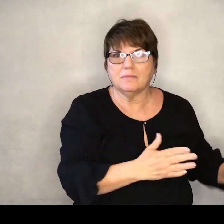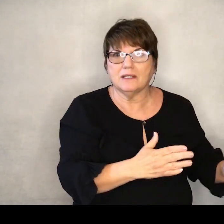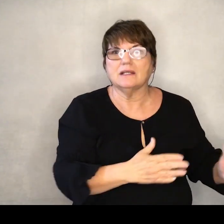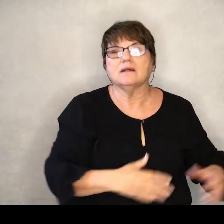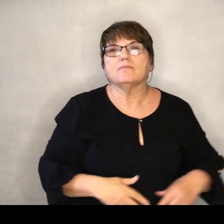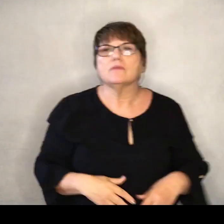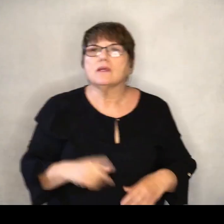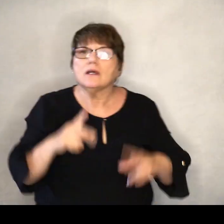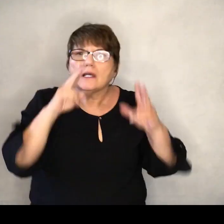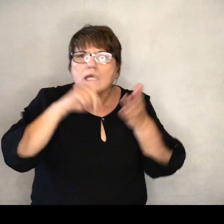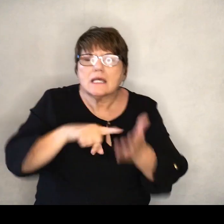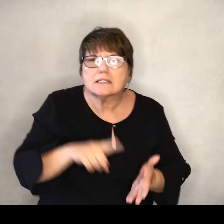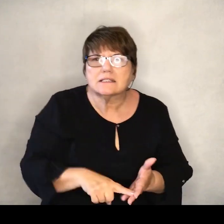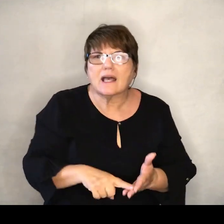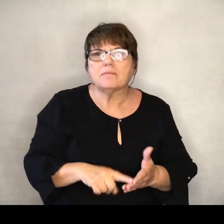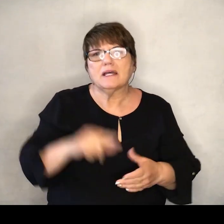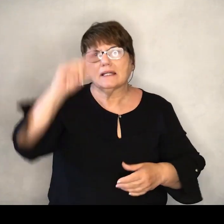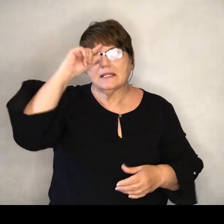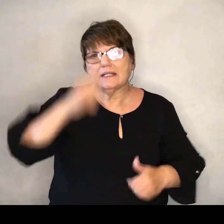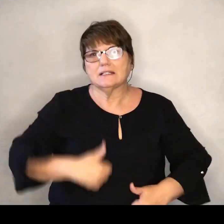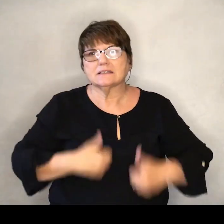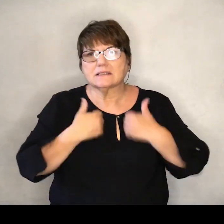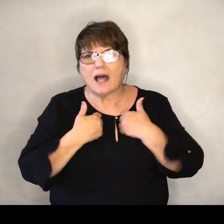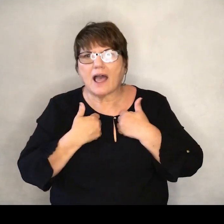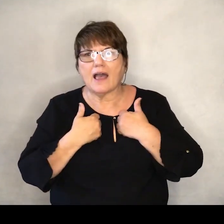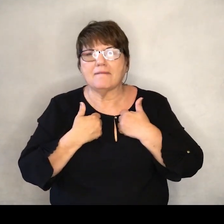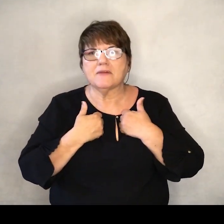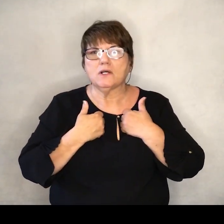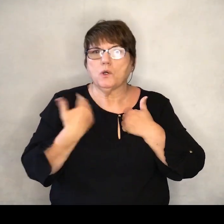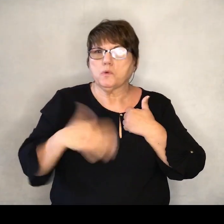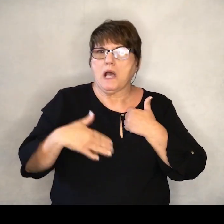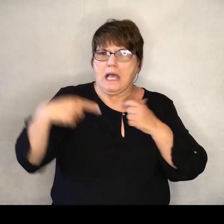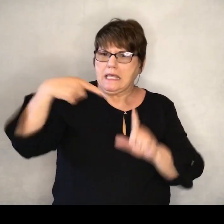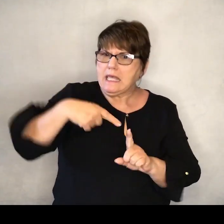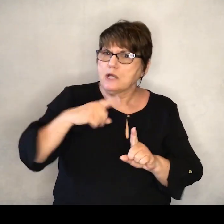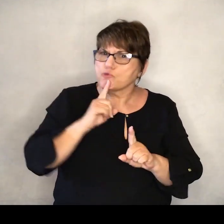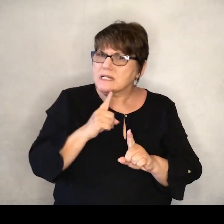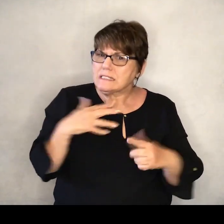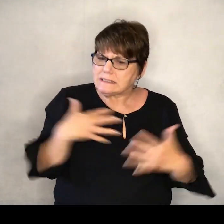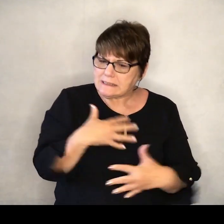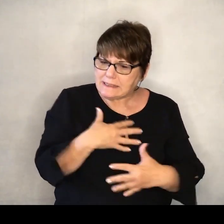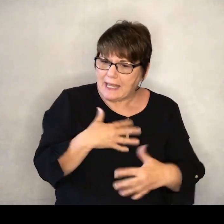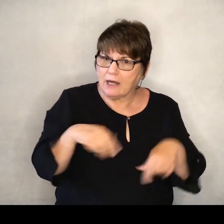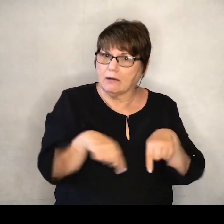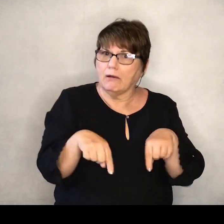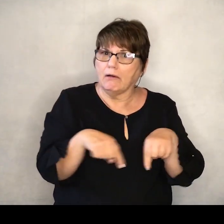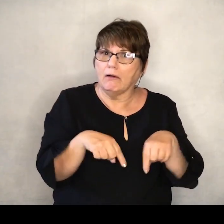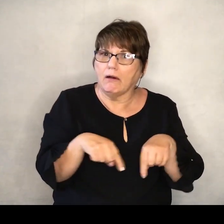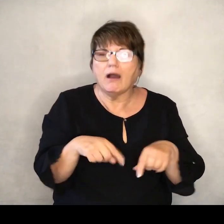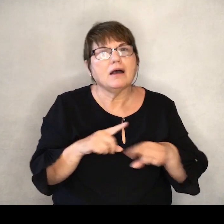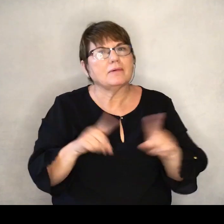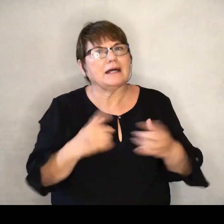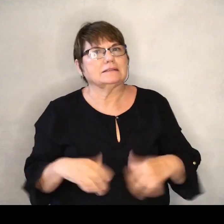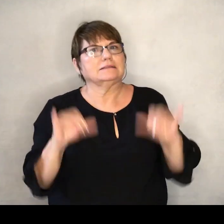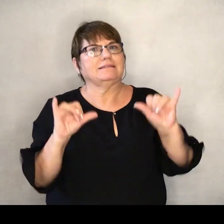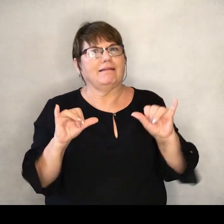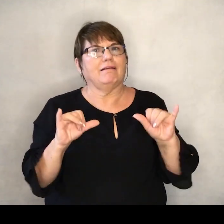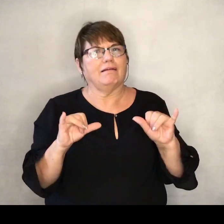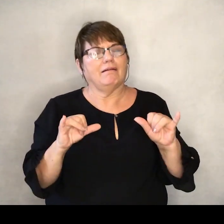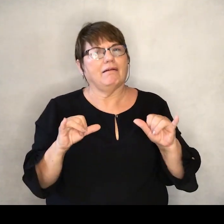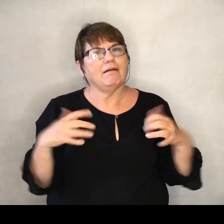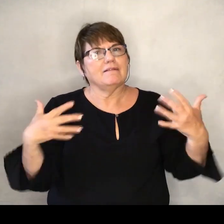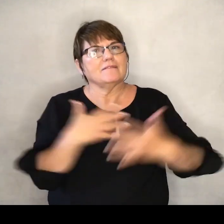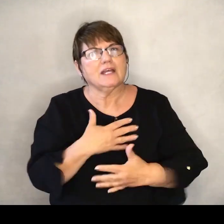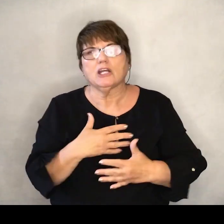Gideon, you can see how really scared he is. And yet, despite his fears and obstinately